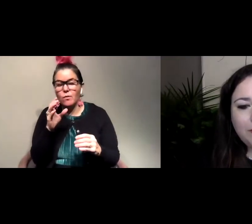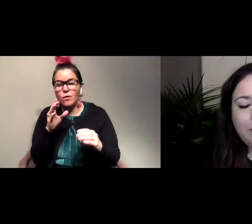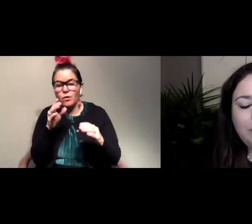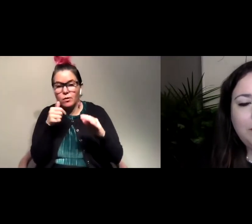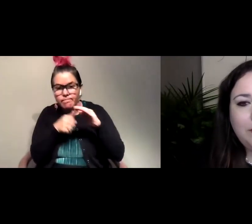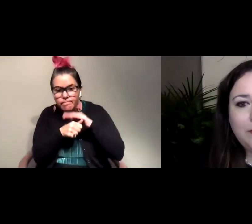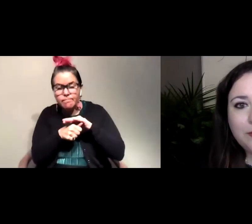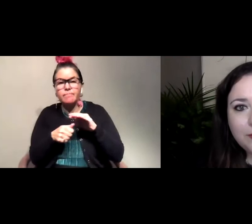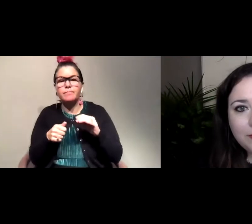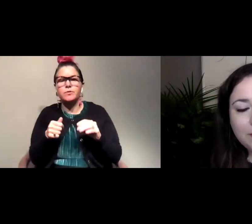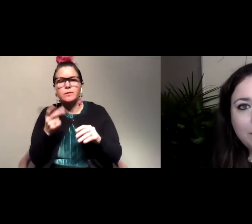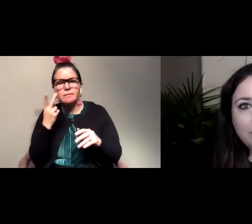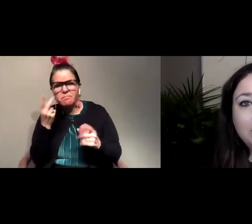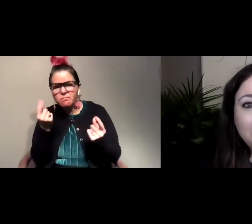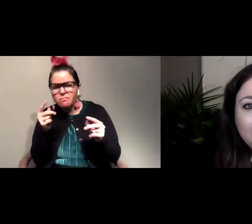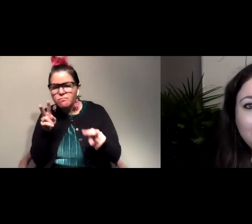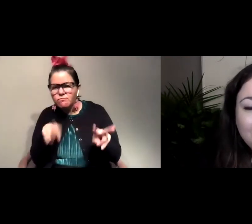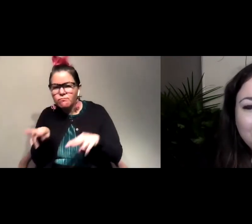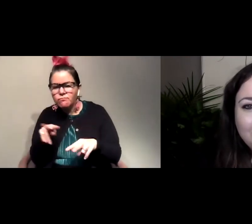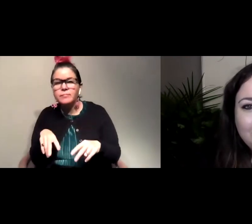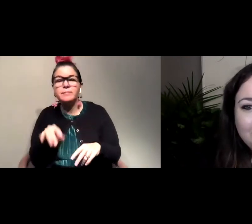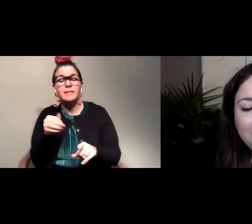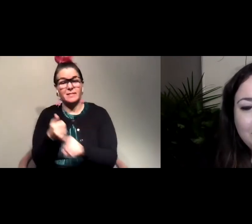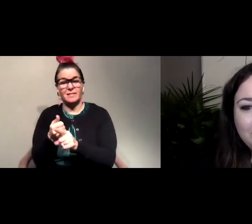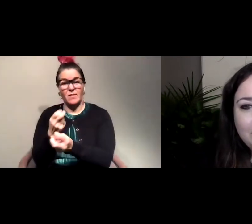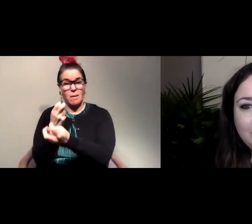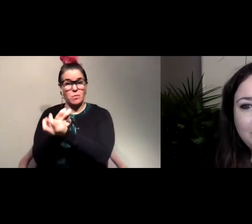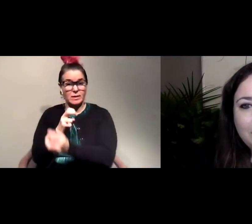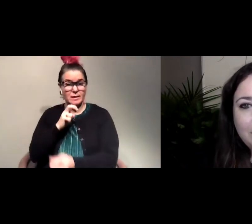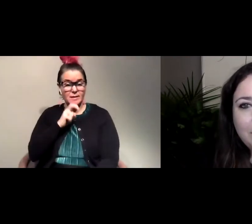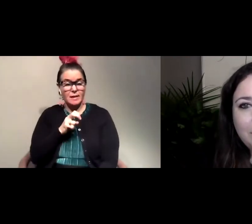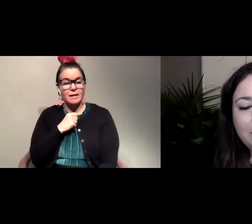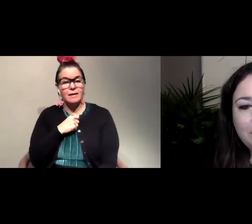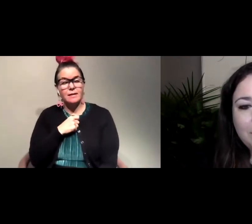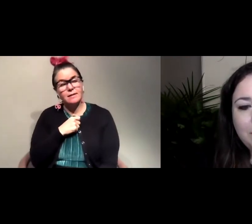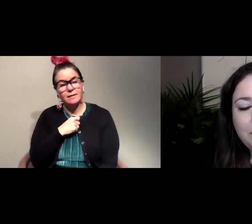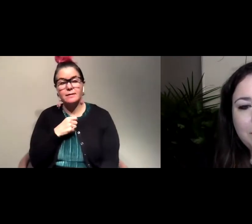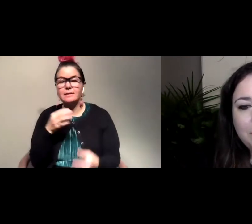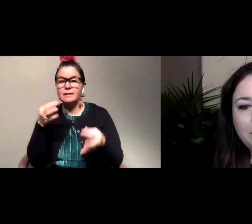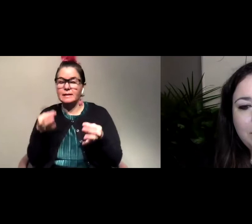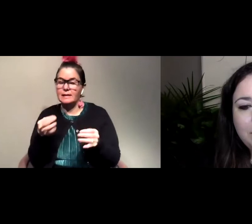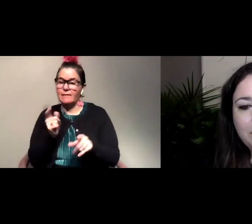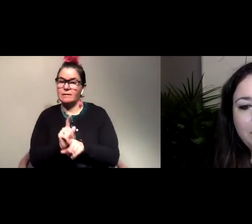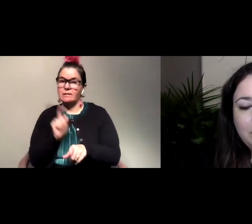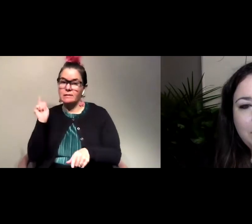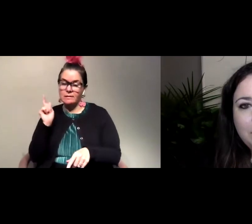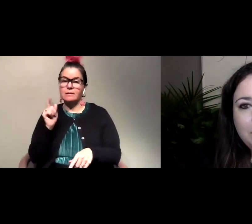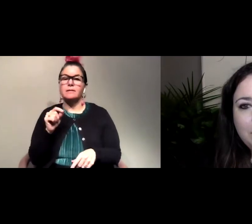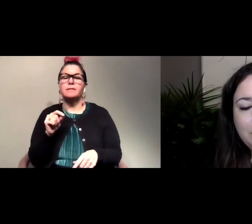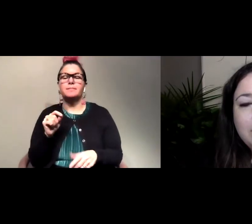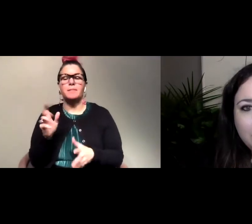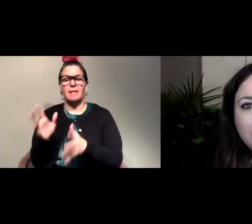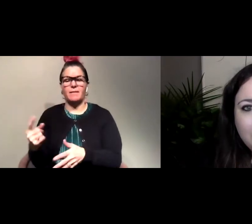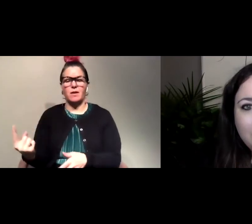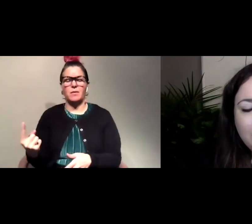what it does and if it is a poisonous snake you know definitely back away and if you just leave it alone